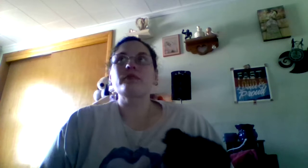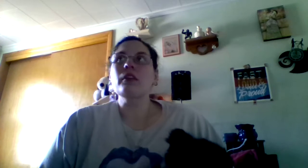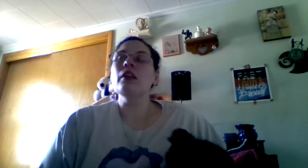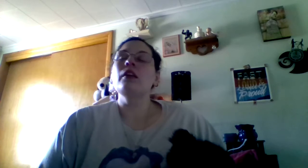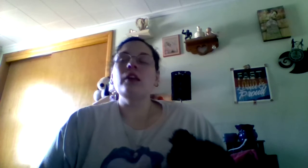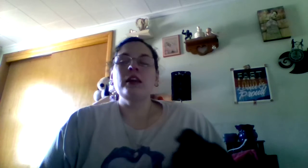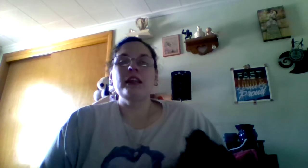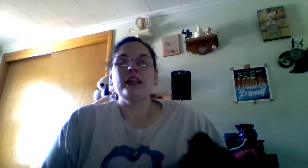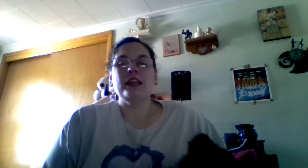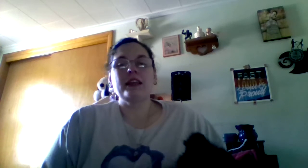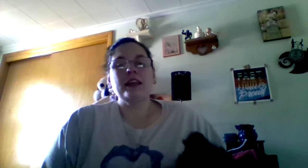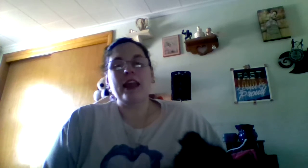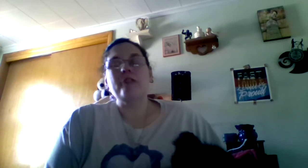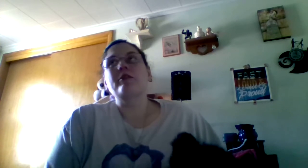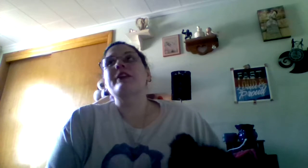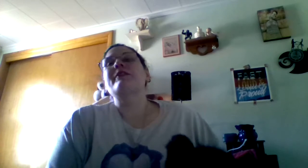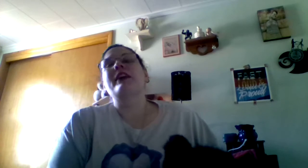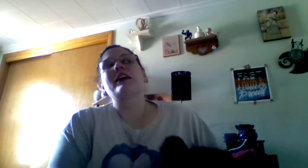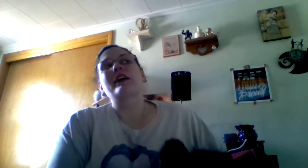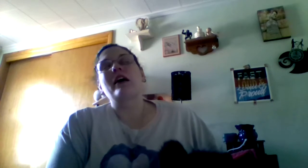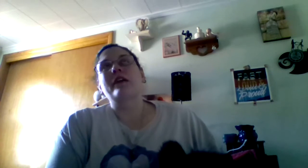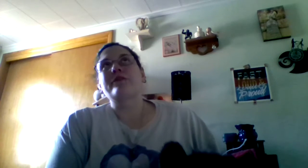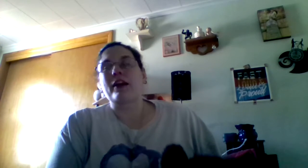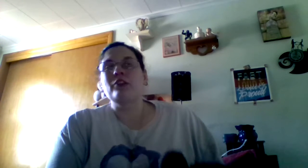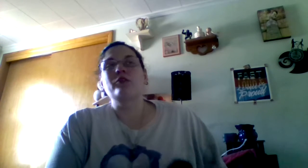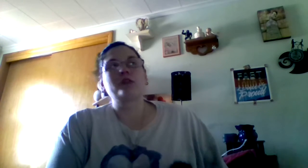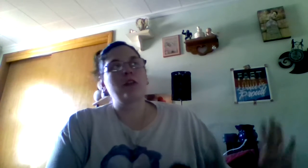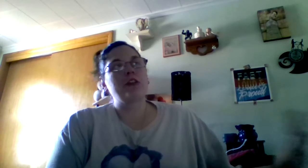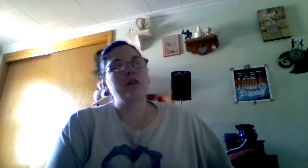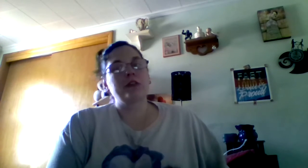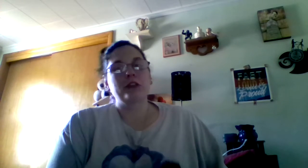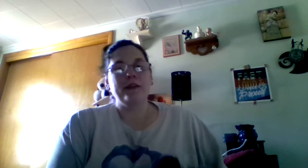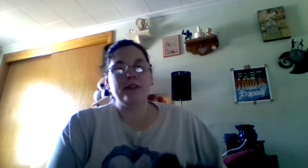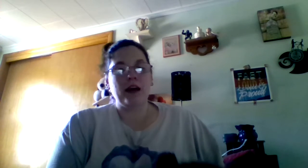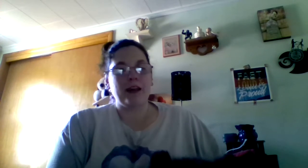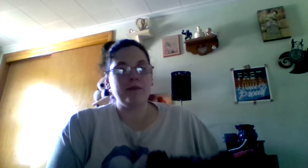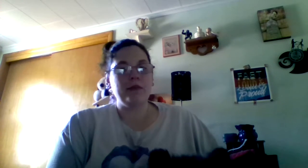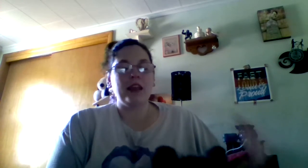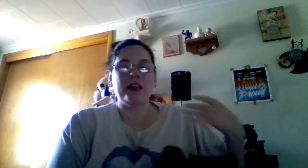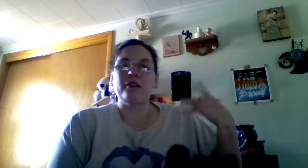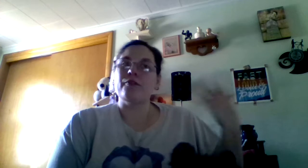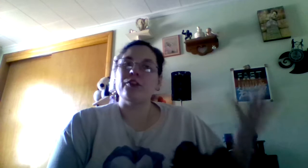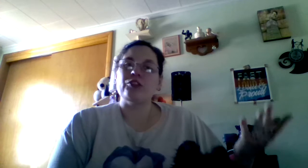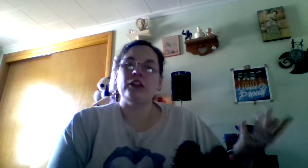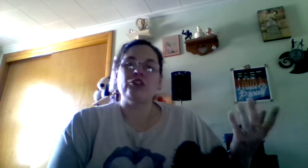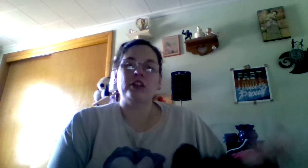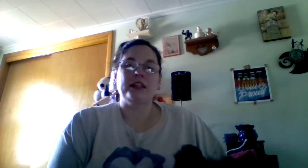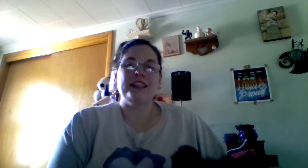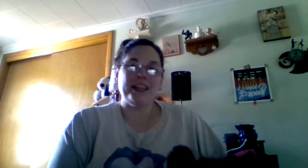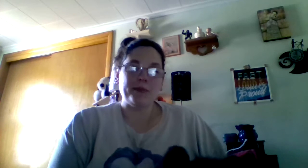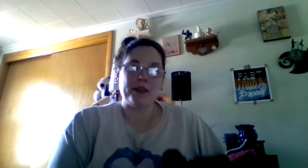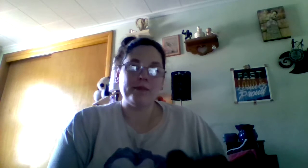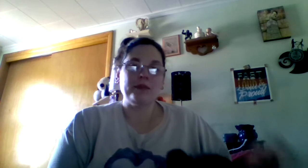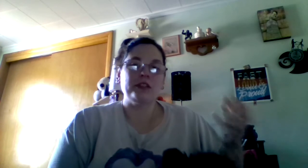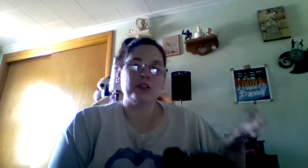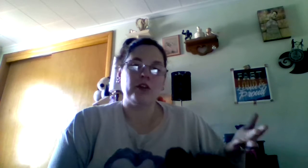Um, he came to us via a friend who was going through a tough time, and unfortunately she couldn't keep him, so